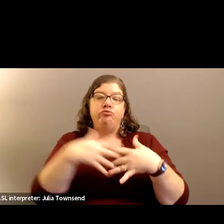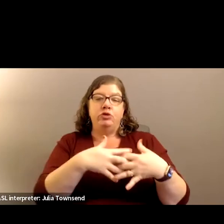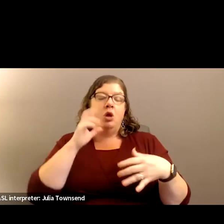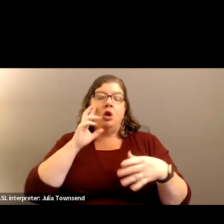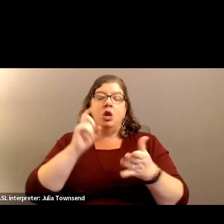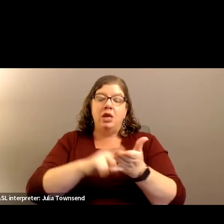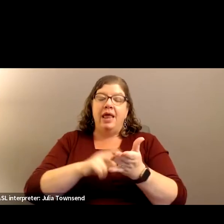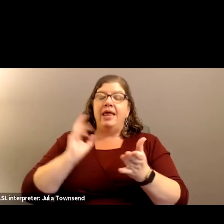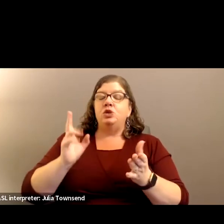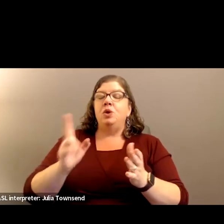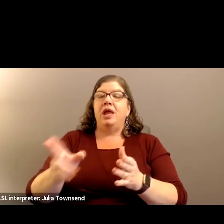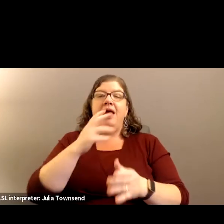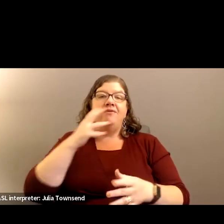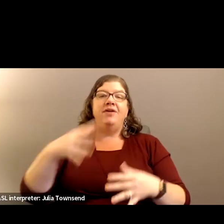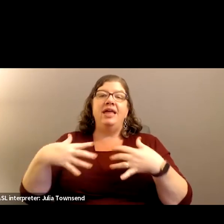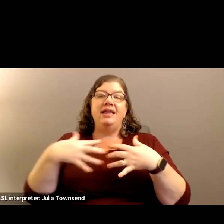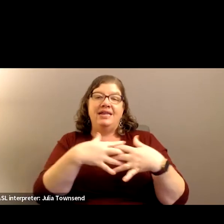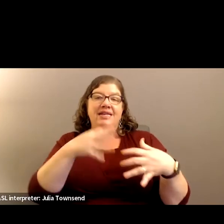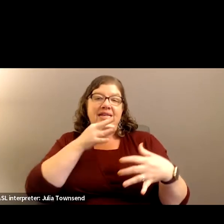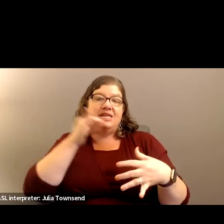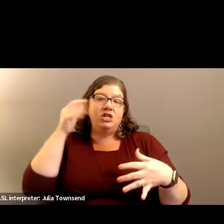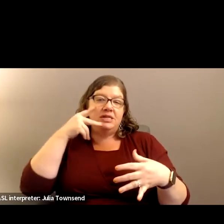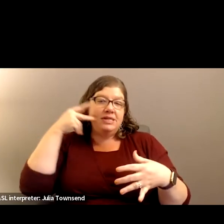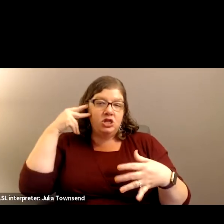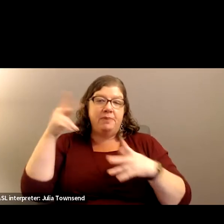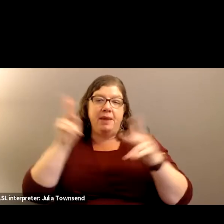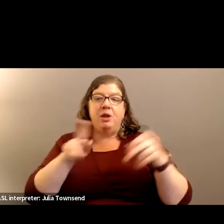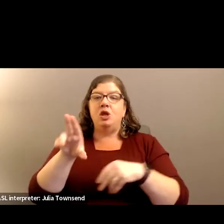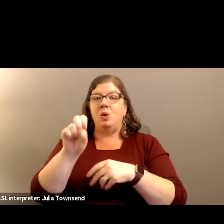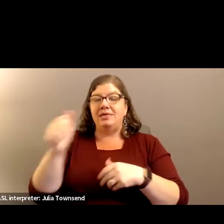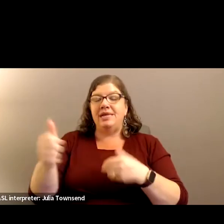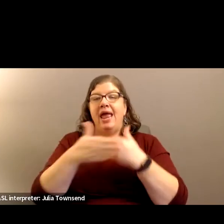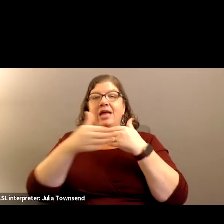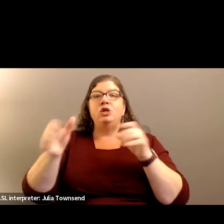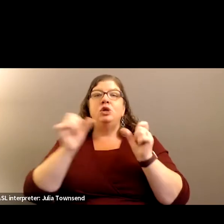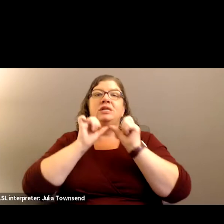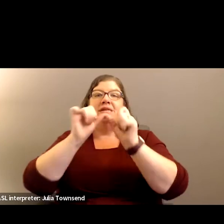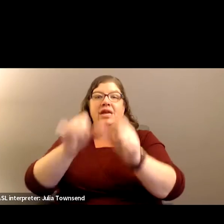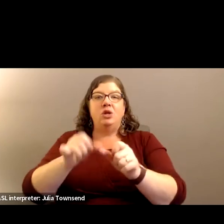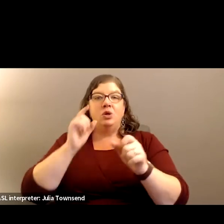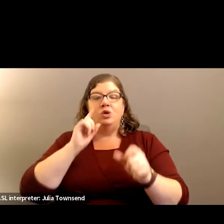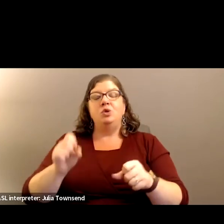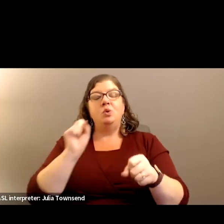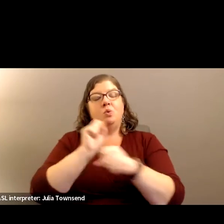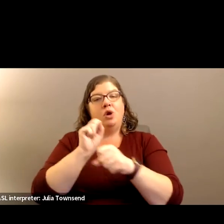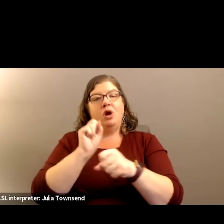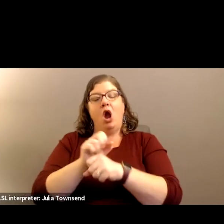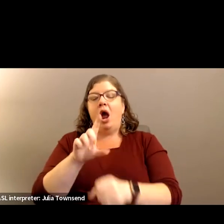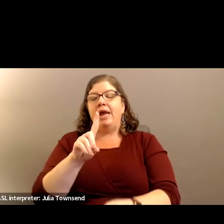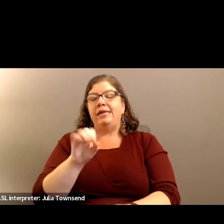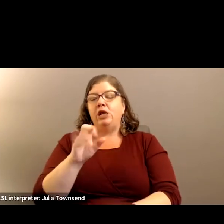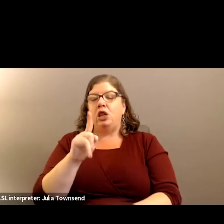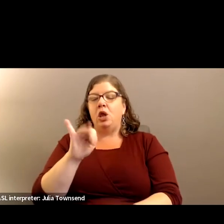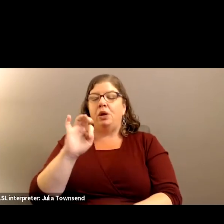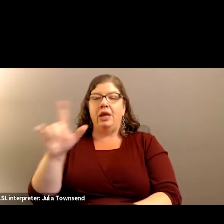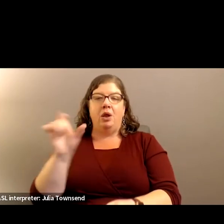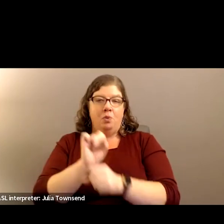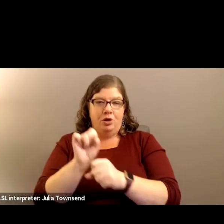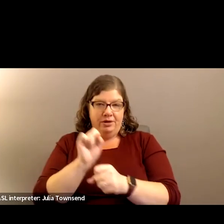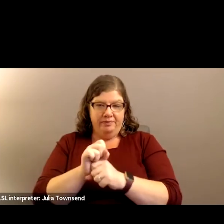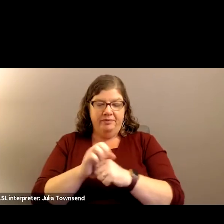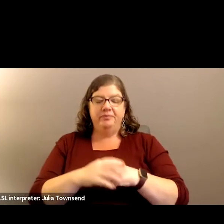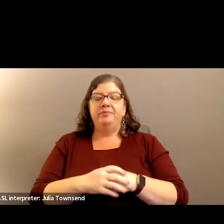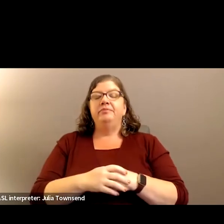the history and legacy of Indigenous people in the United States as we continue to do decolonial work. I also want to